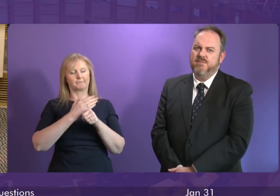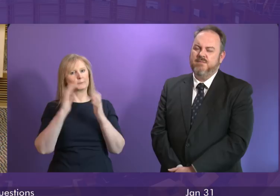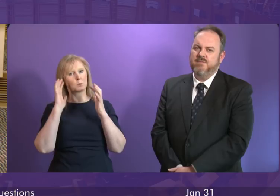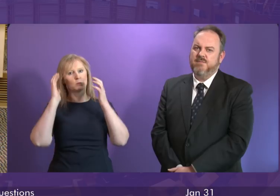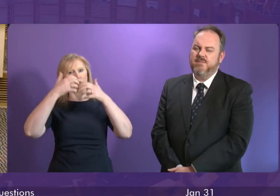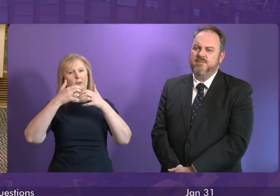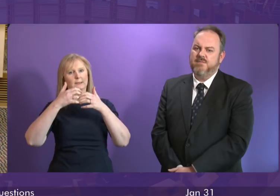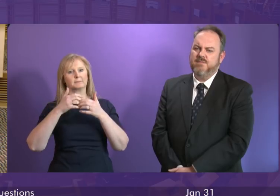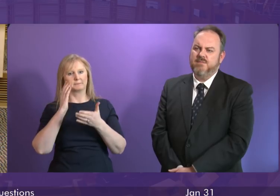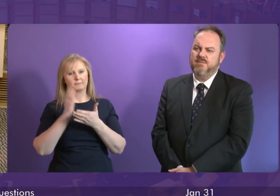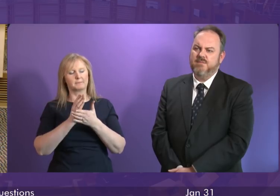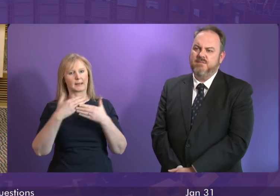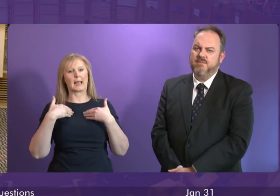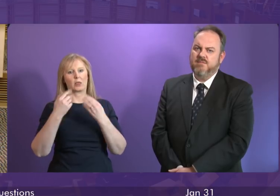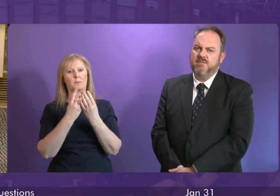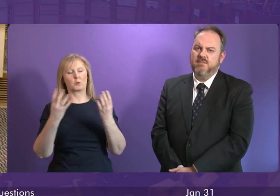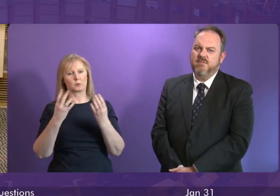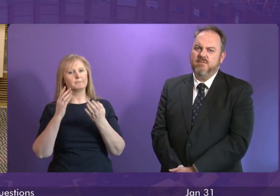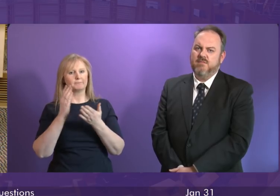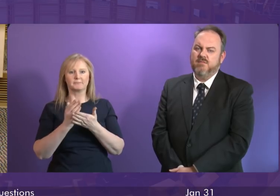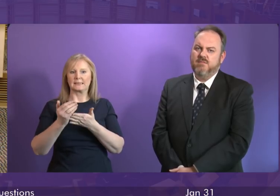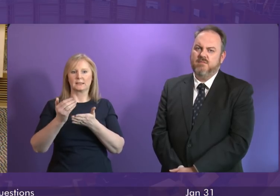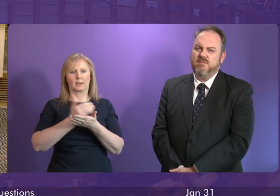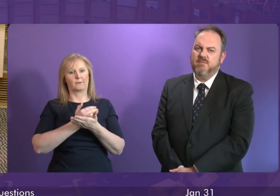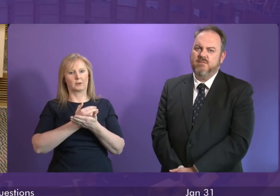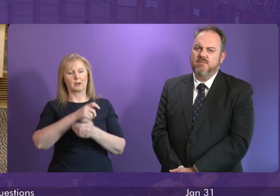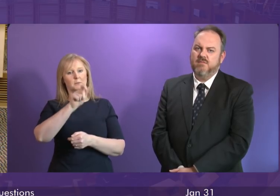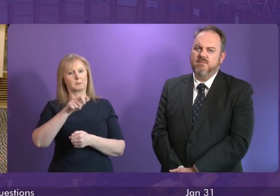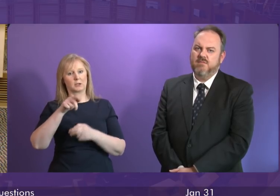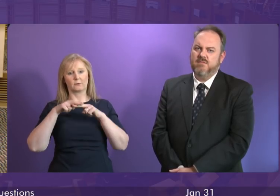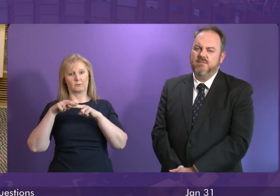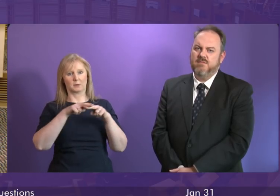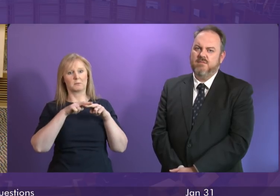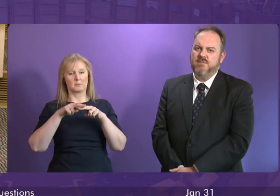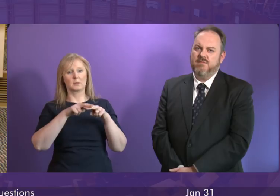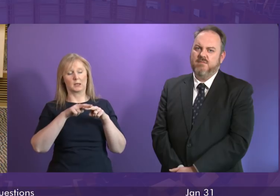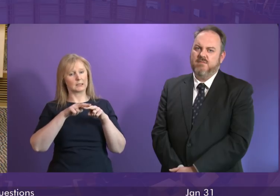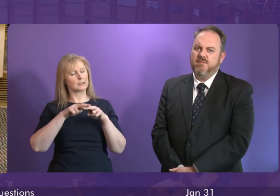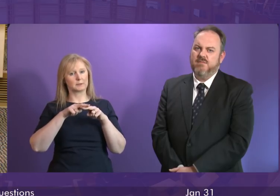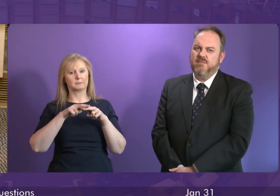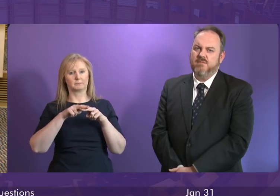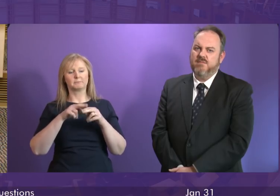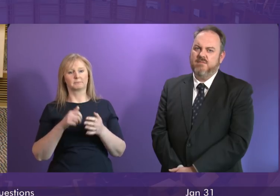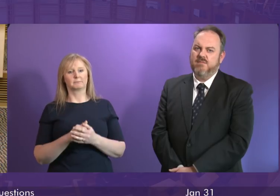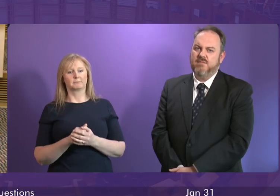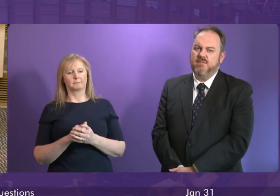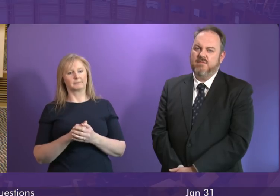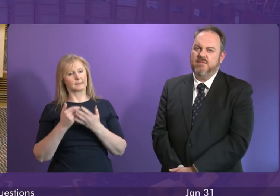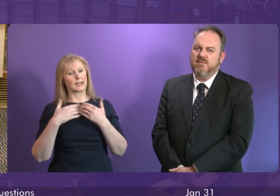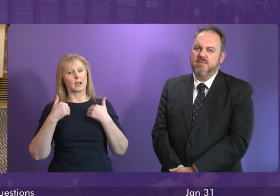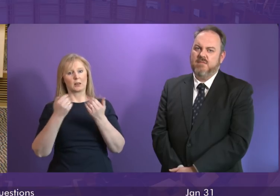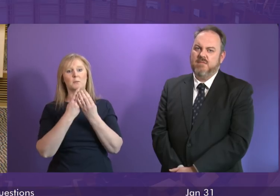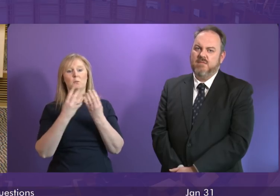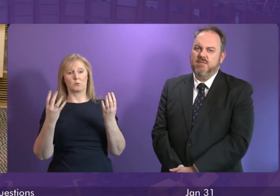and indeed that of the Health Board, is the safety and wellbeing of patients and their families at all times. The Health Board is